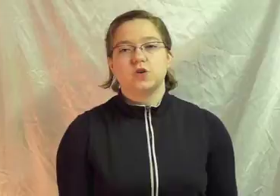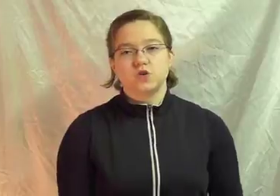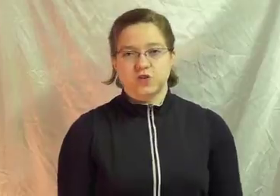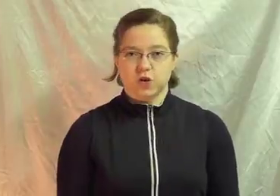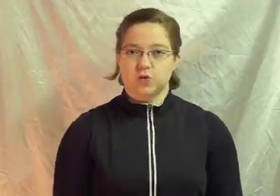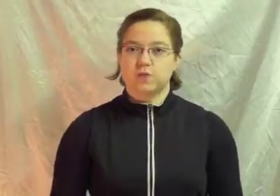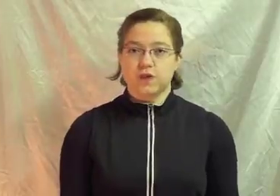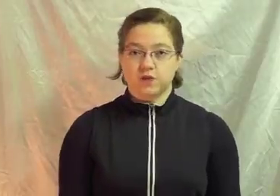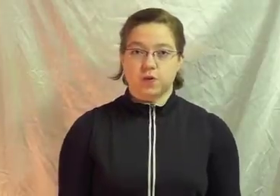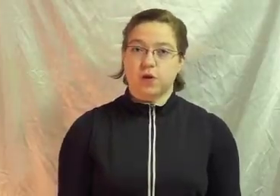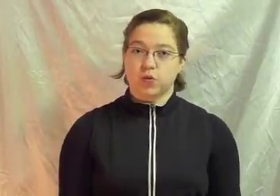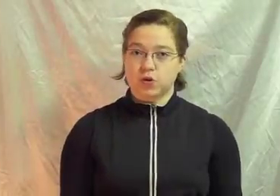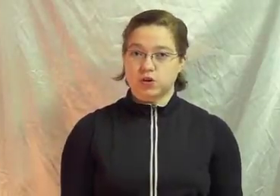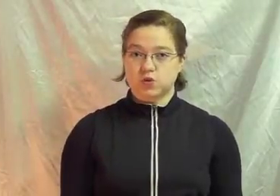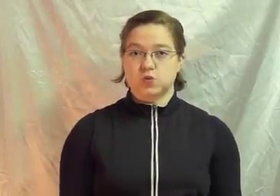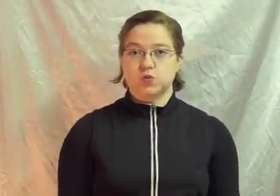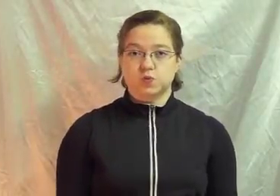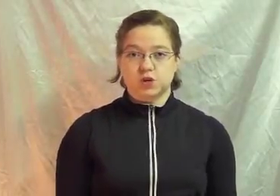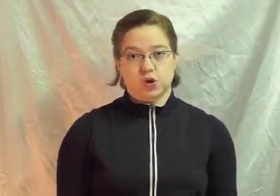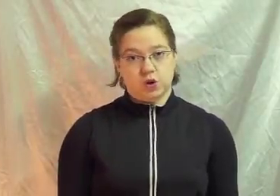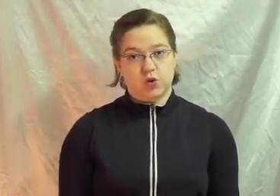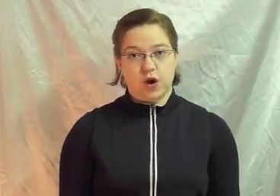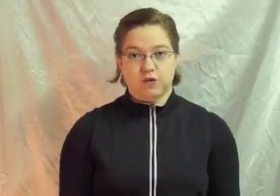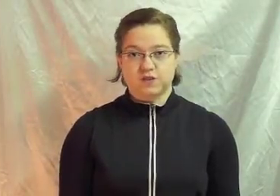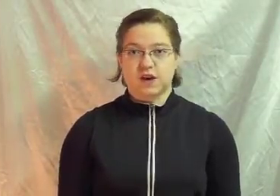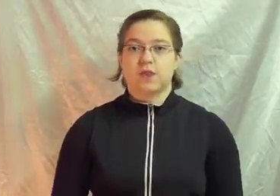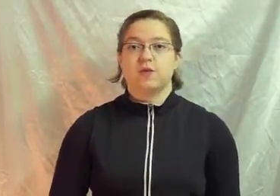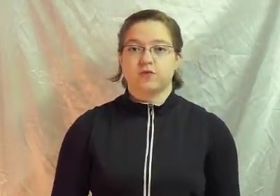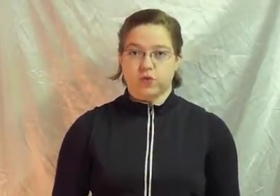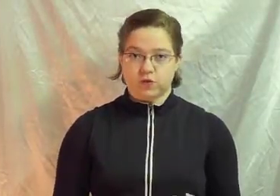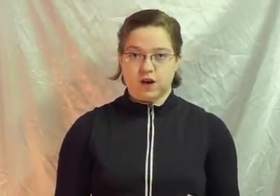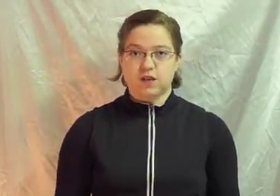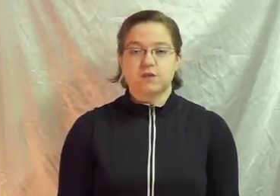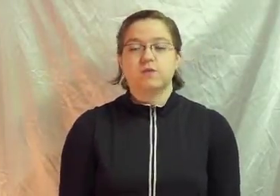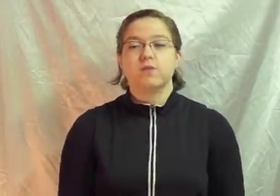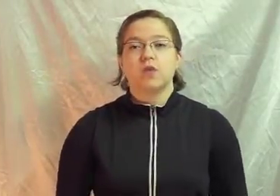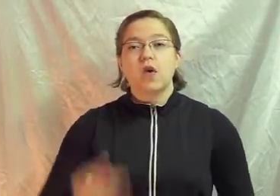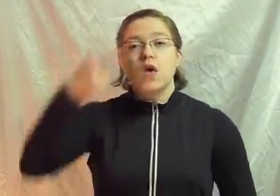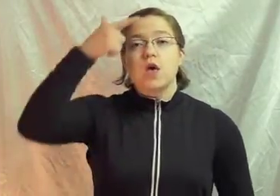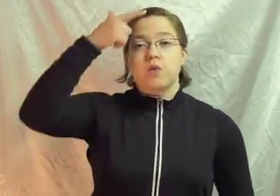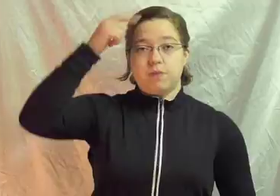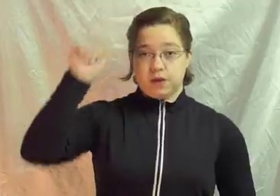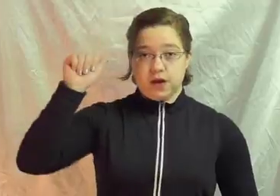So that's what I'm going to be showing you how to sign those four signs Because